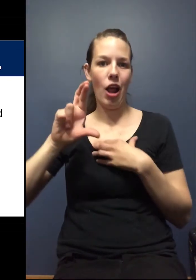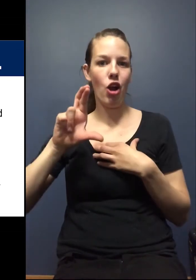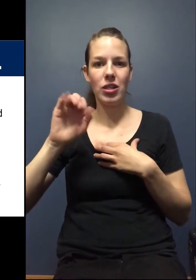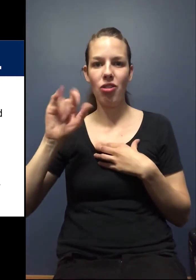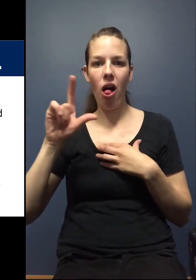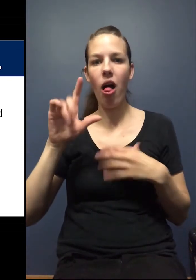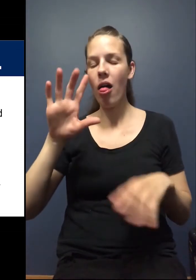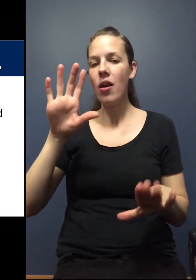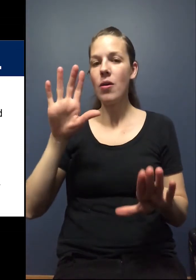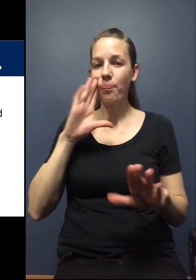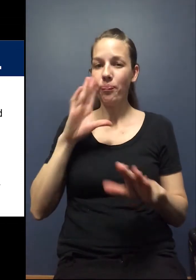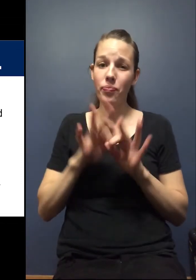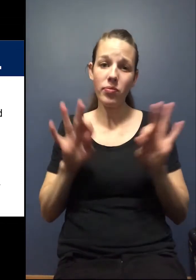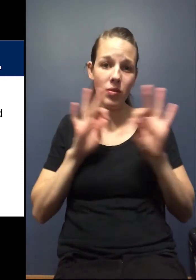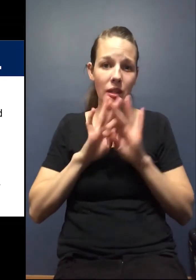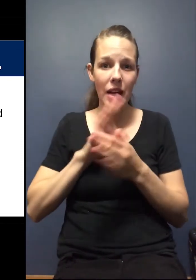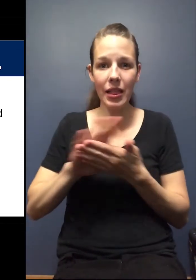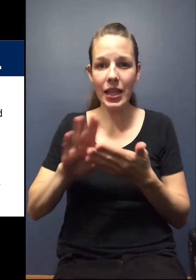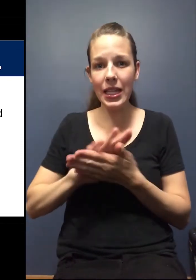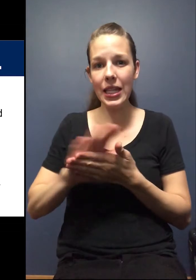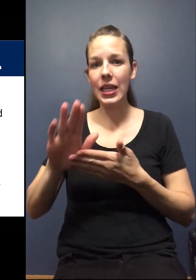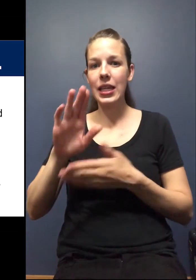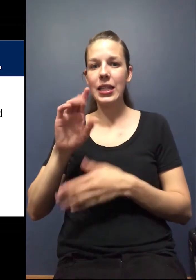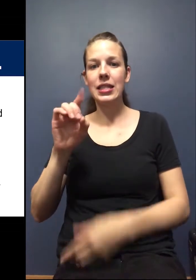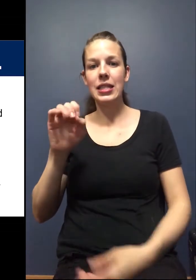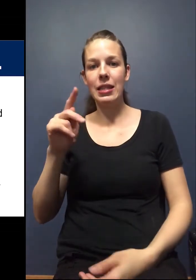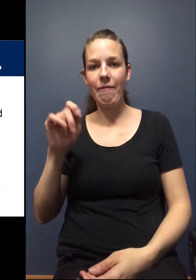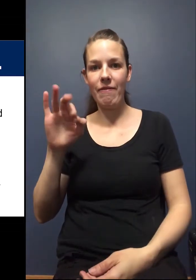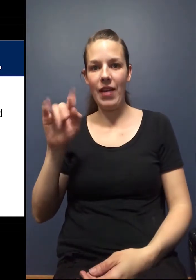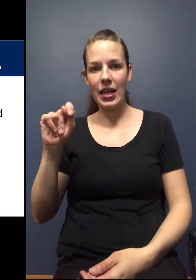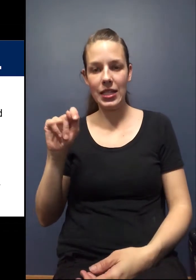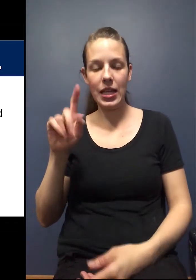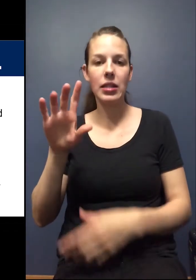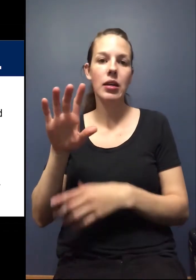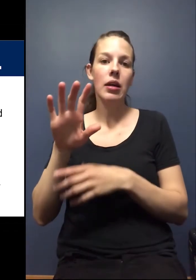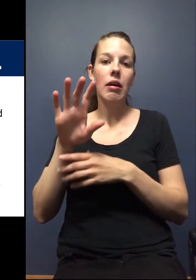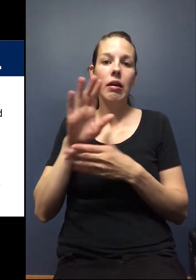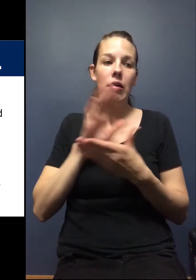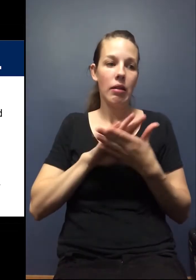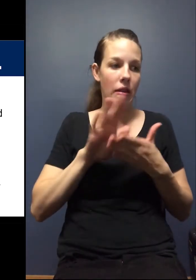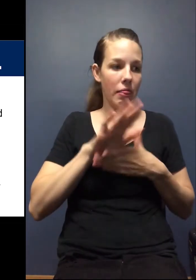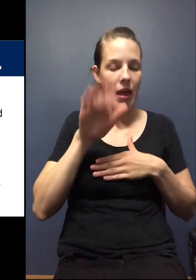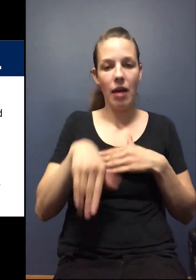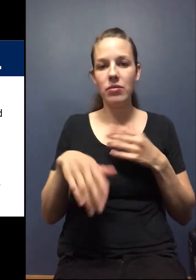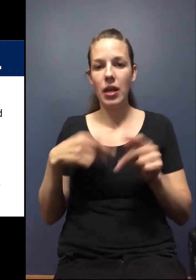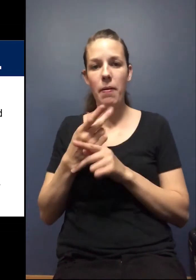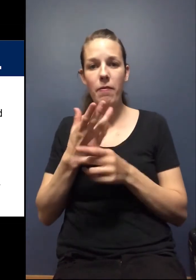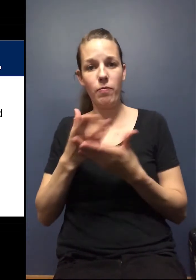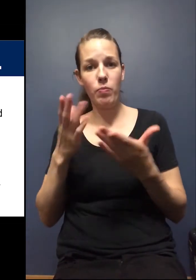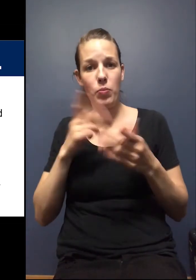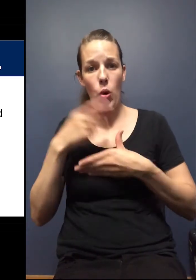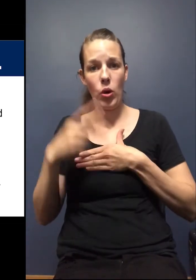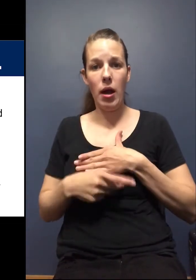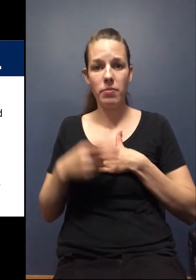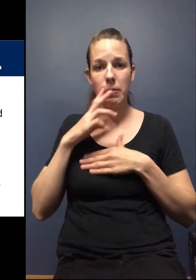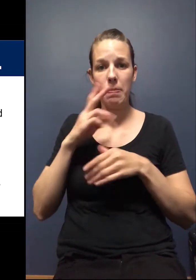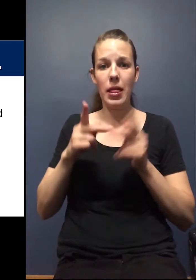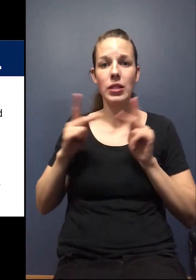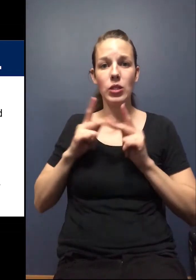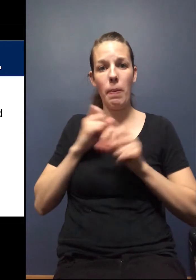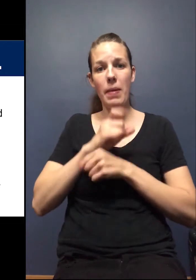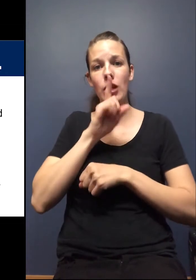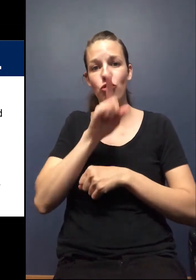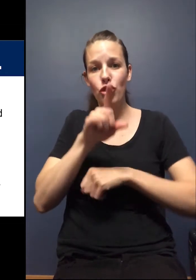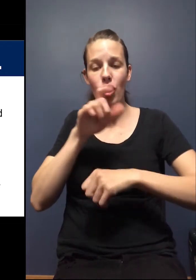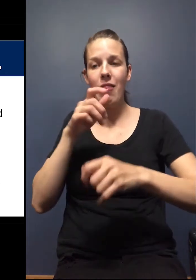important that we've talked about cleaning and disinfectant and sanitation to make sure that we have those, those type of, uh, programs in place to